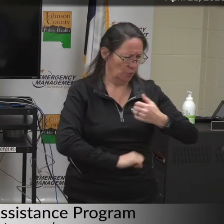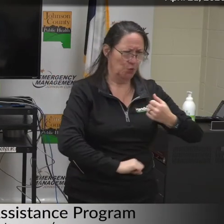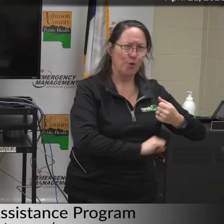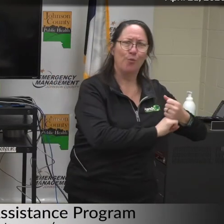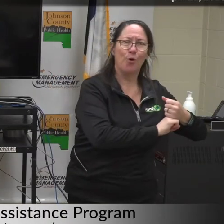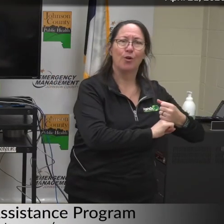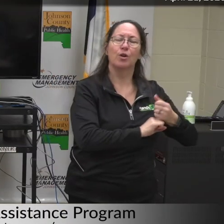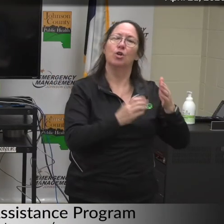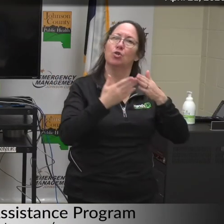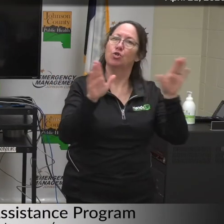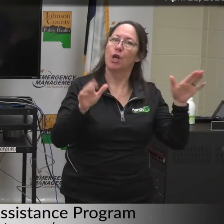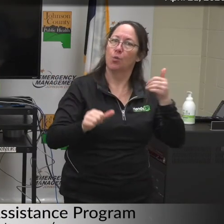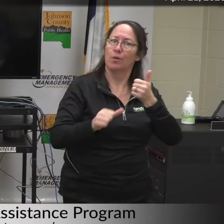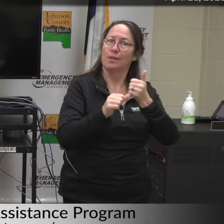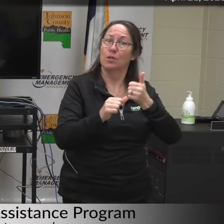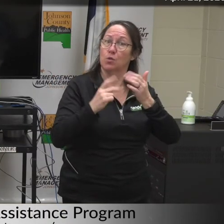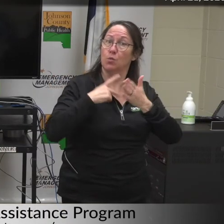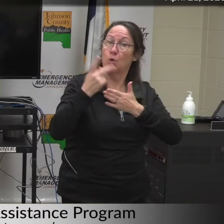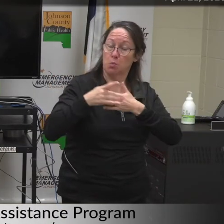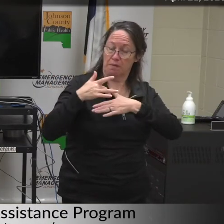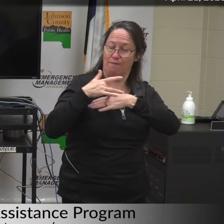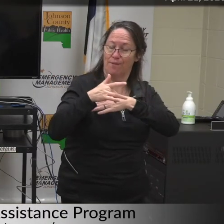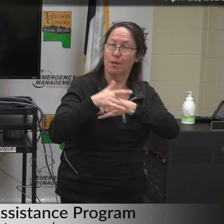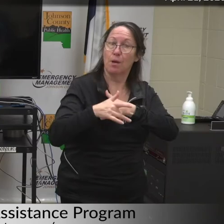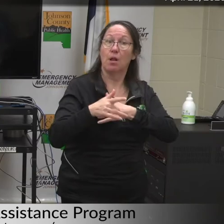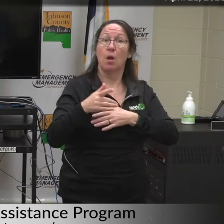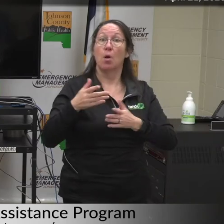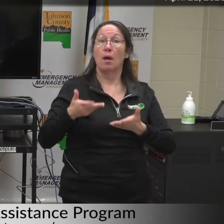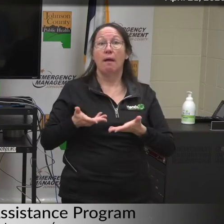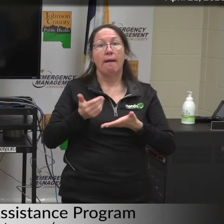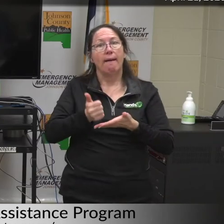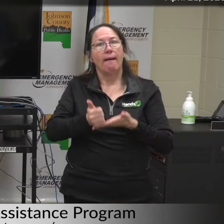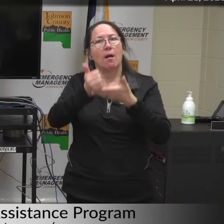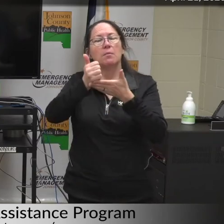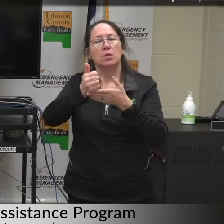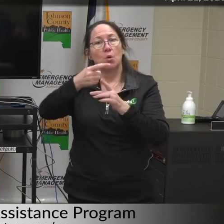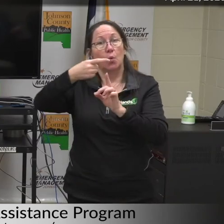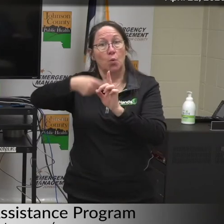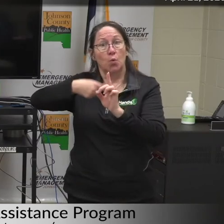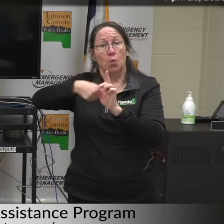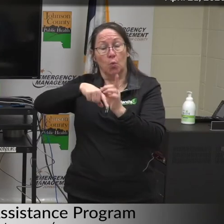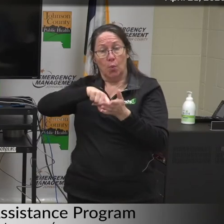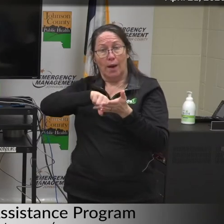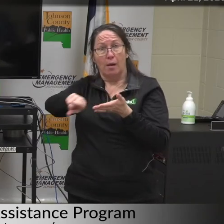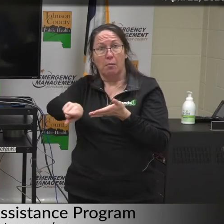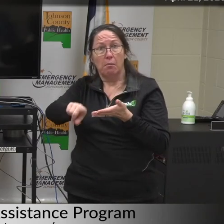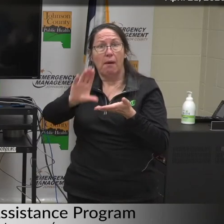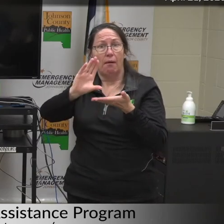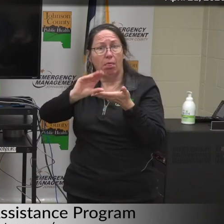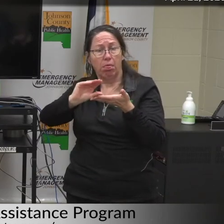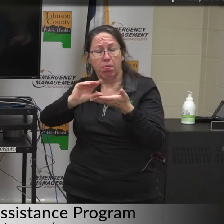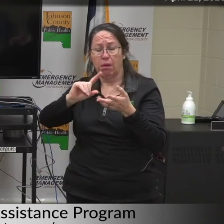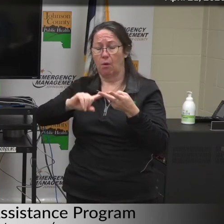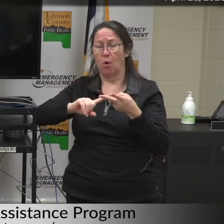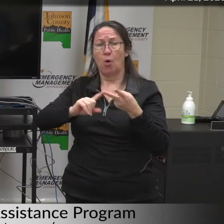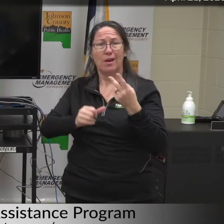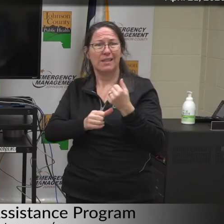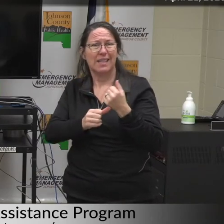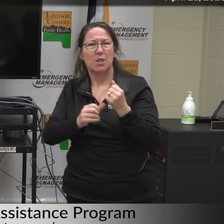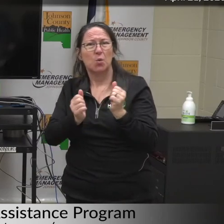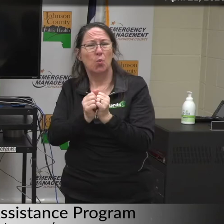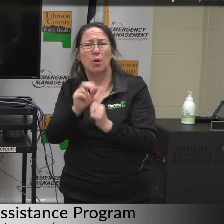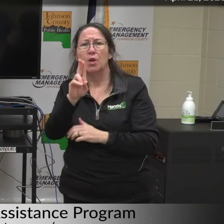Assistance program is one of those programs that offers rent assistance, utility assistance, and assistance with